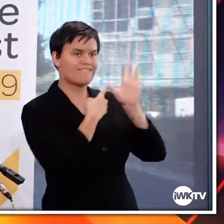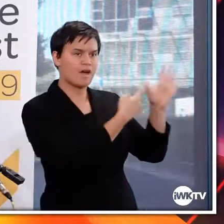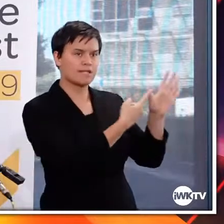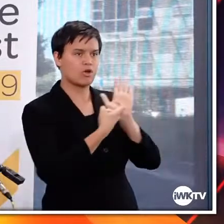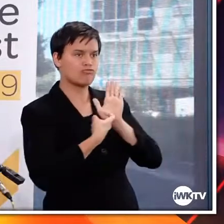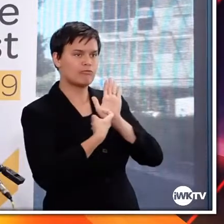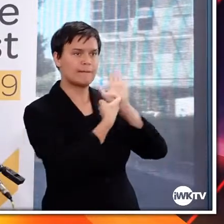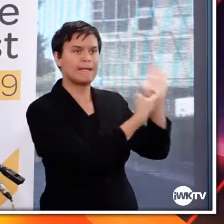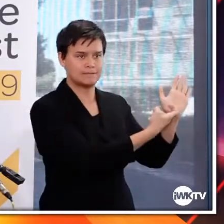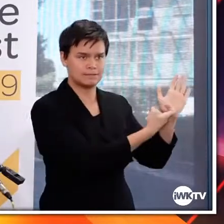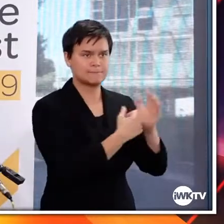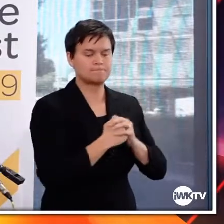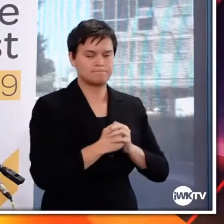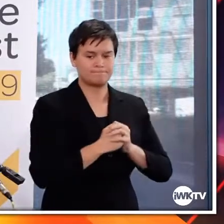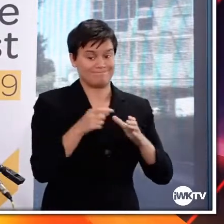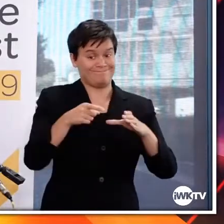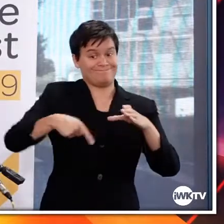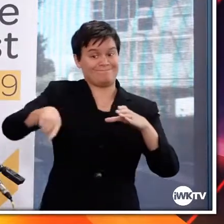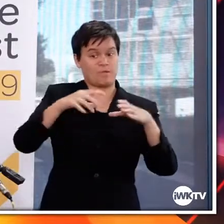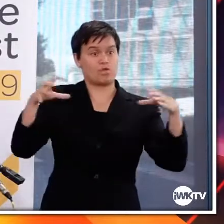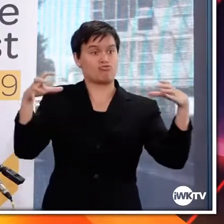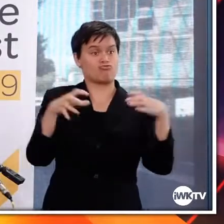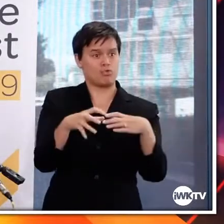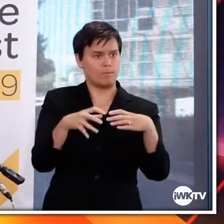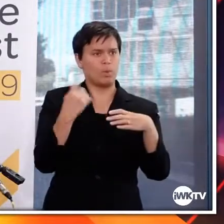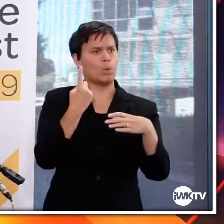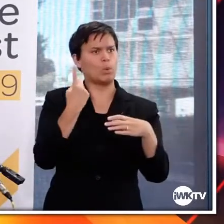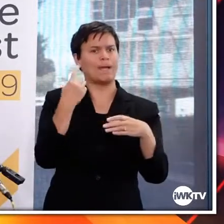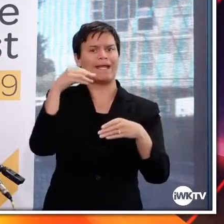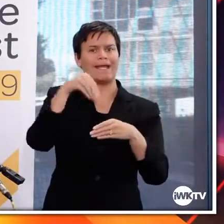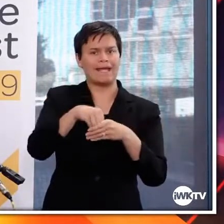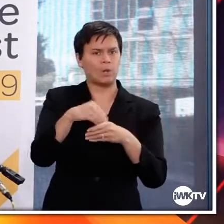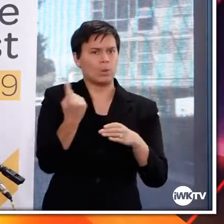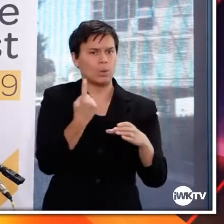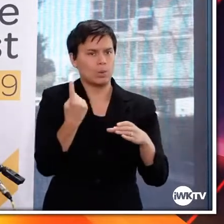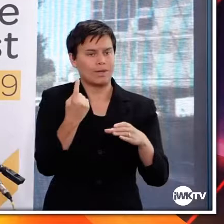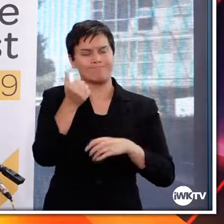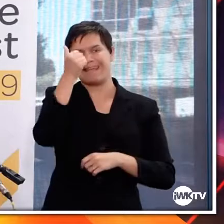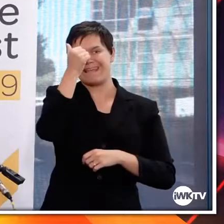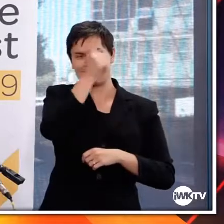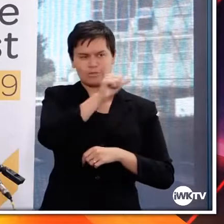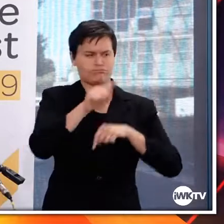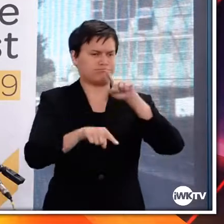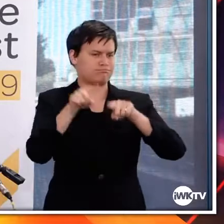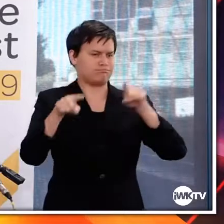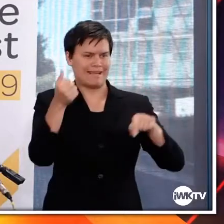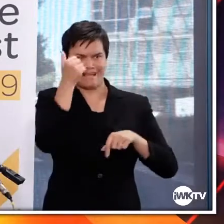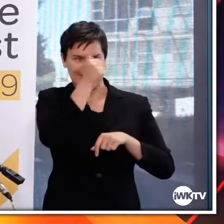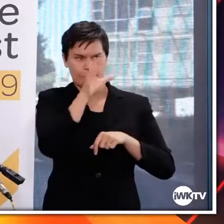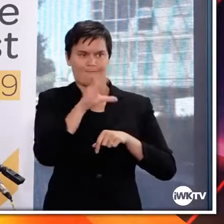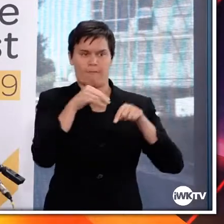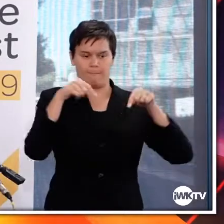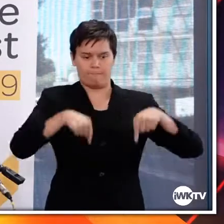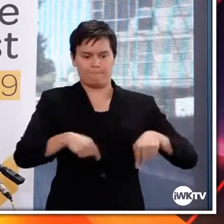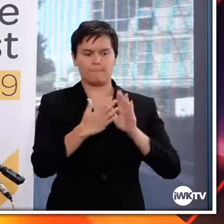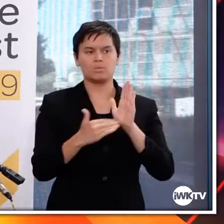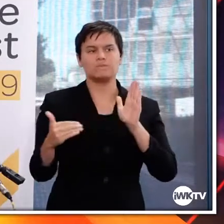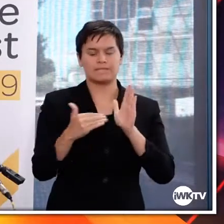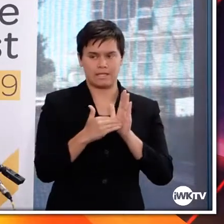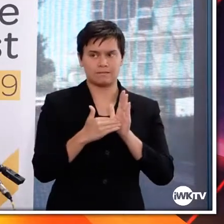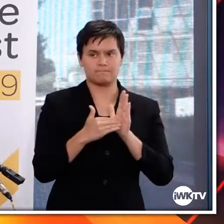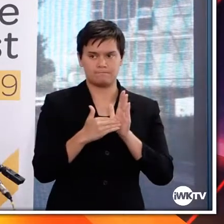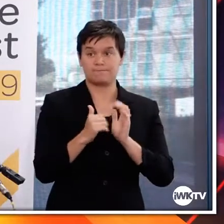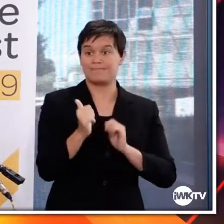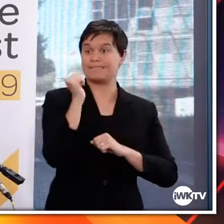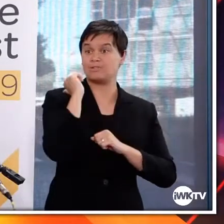of a range of experts from around New Zealand, and yesterday it met for around about six hours to go